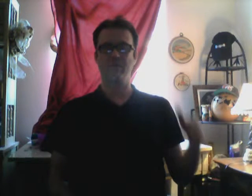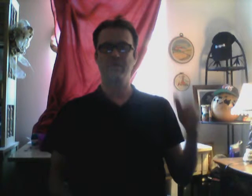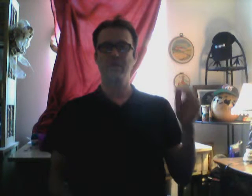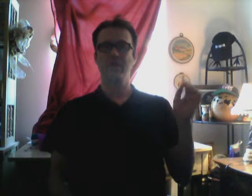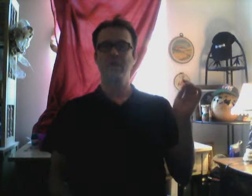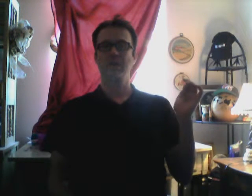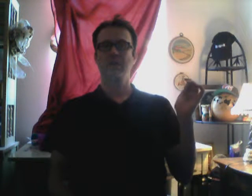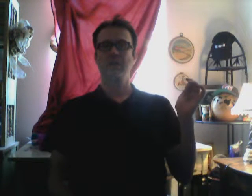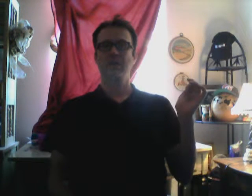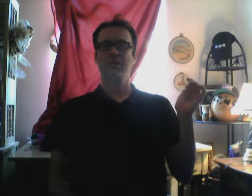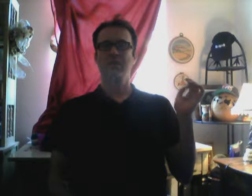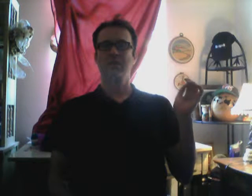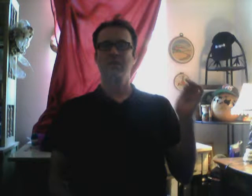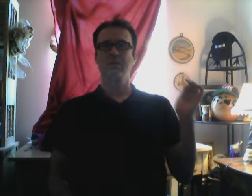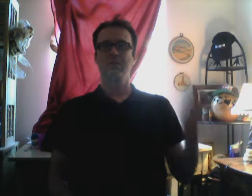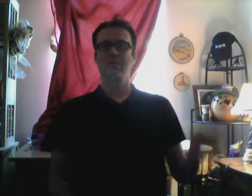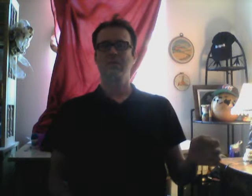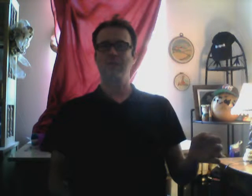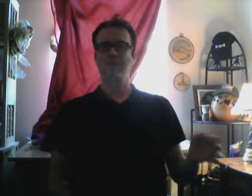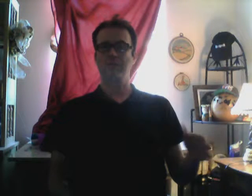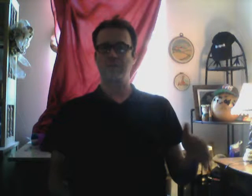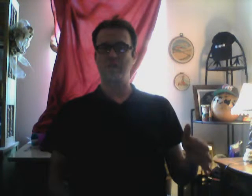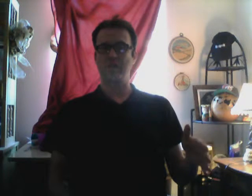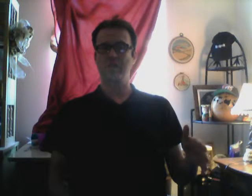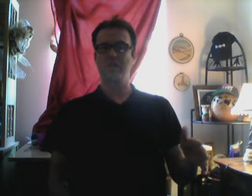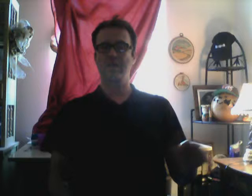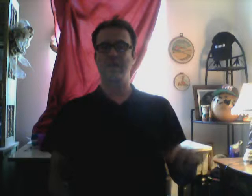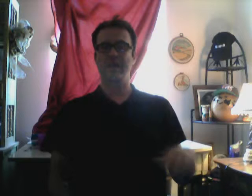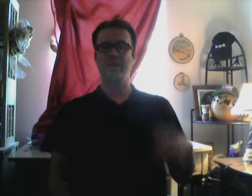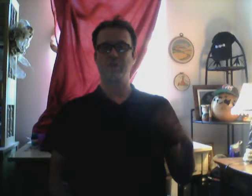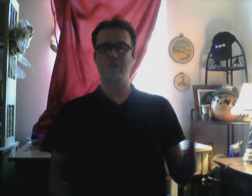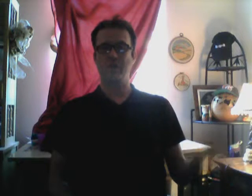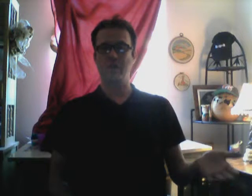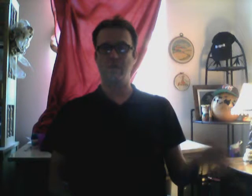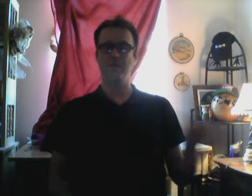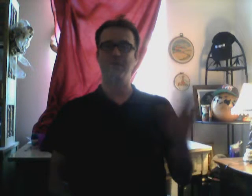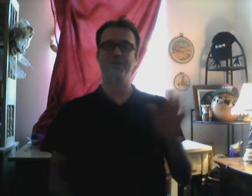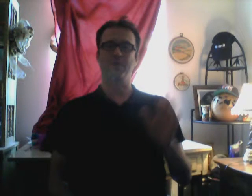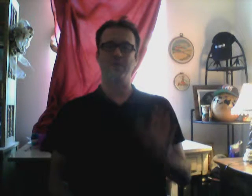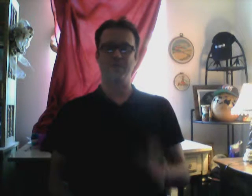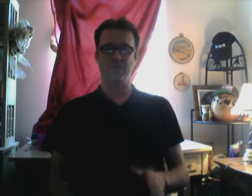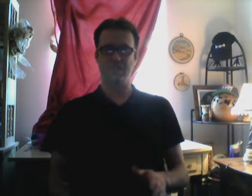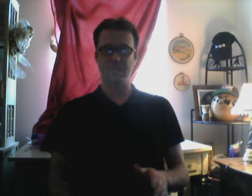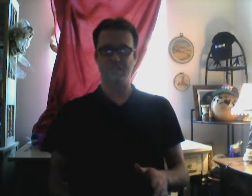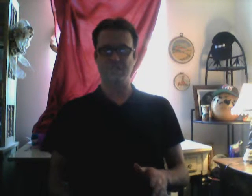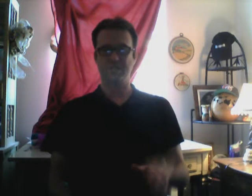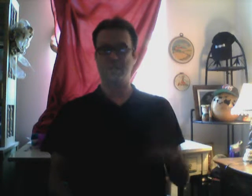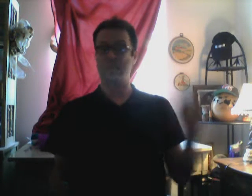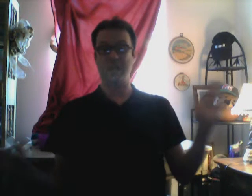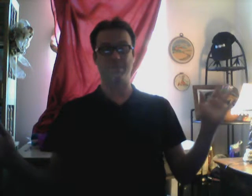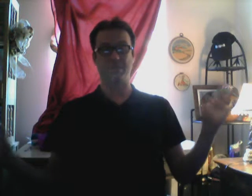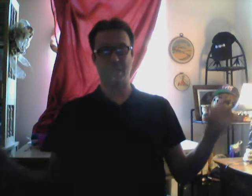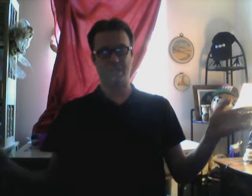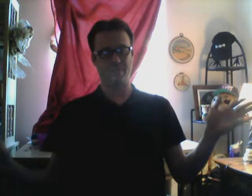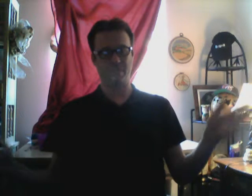Mick Jagger, and Jerry Hall, is from Mesquite, Texas. And that's blasphemy.